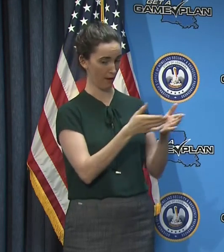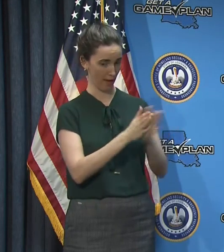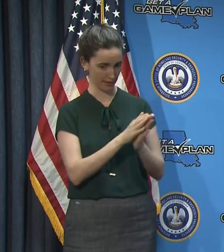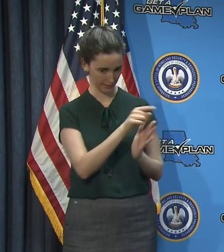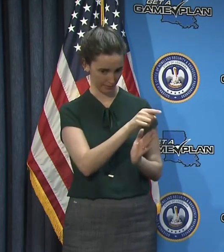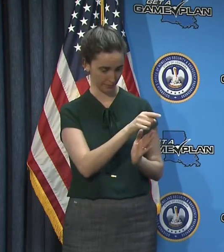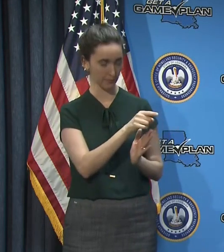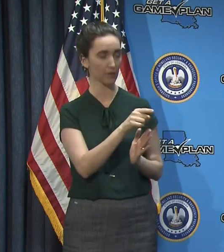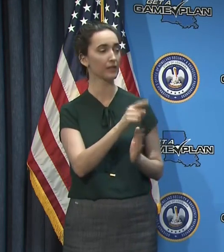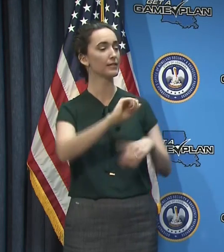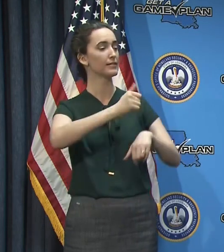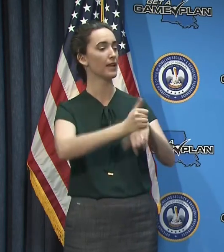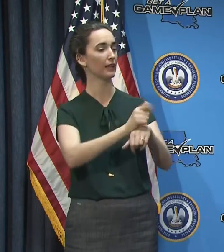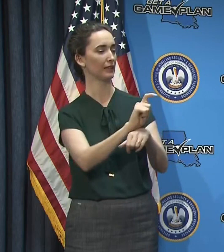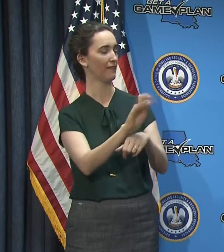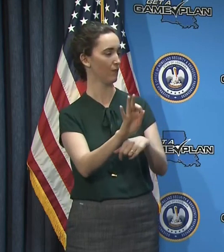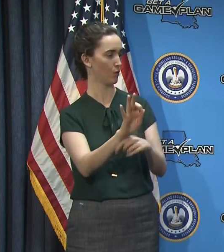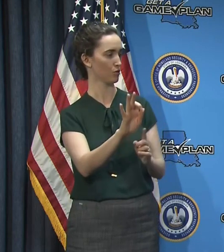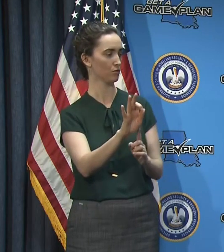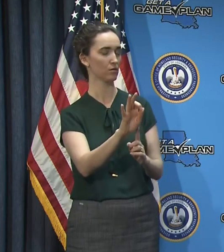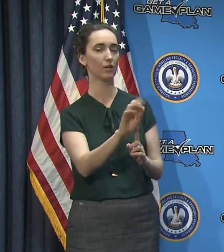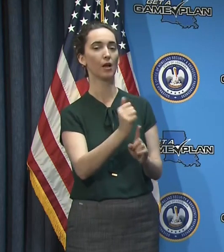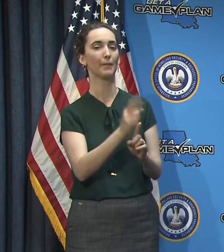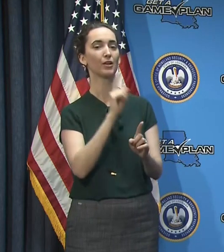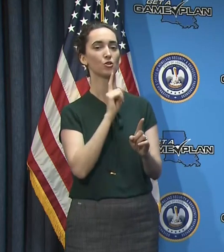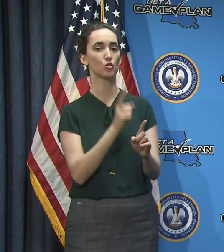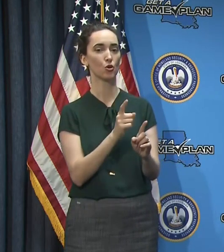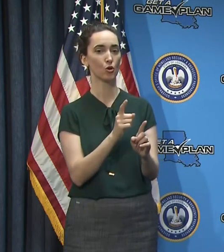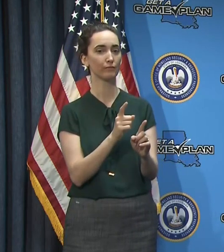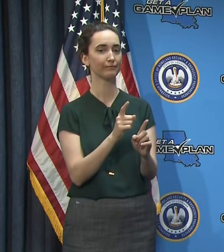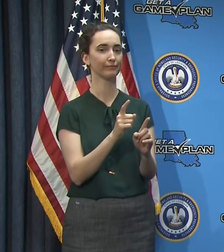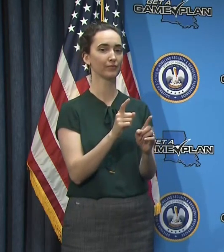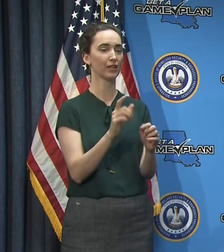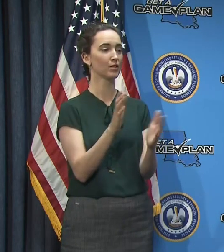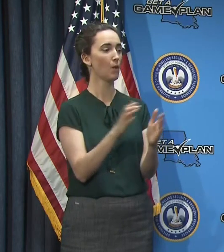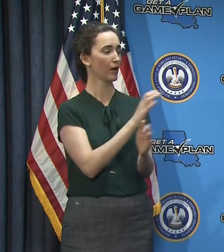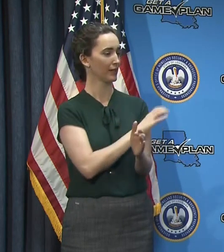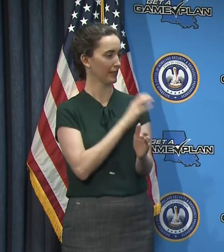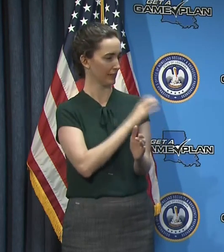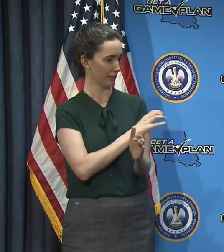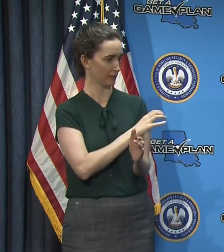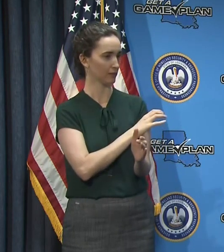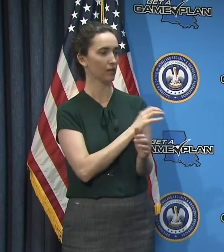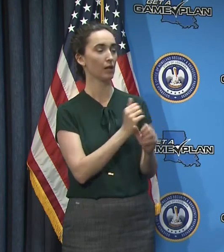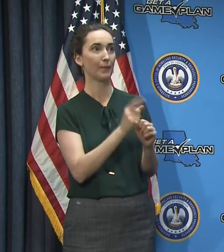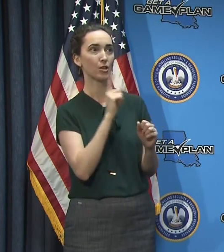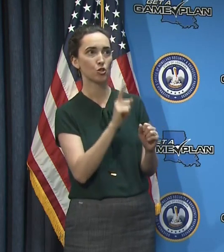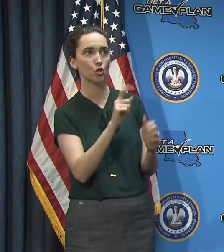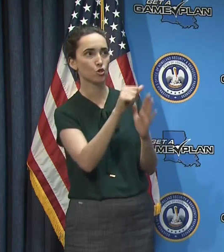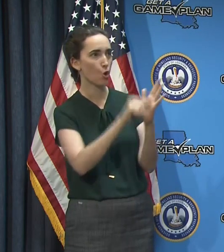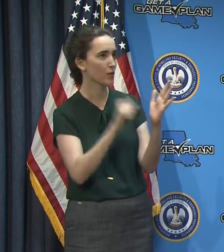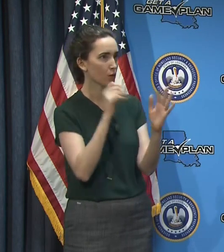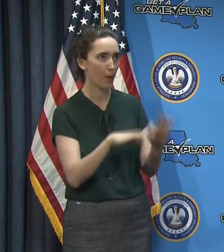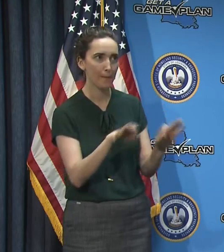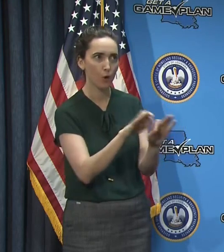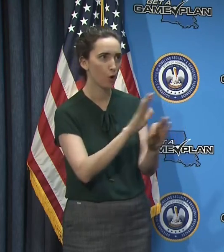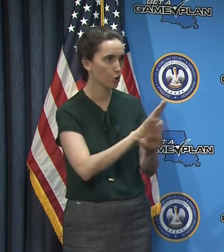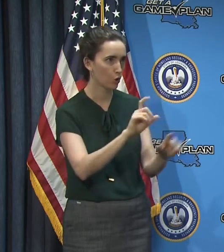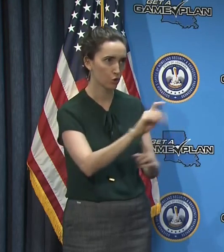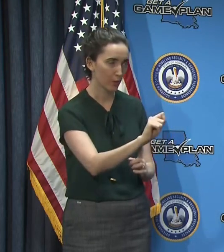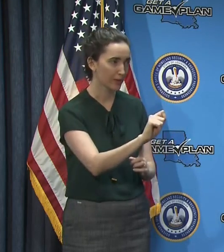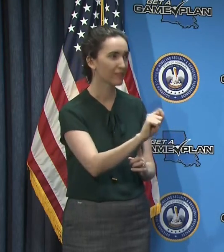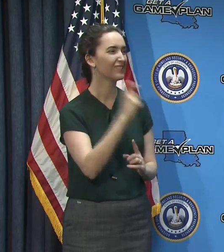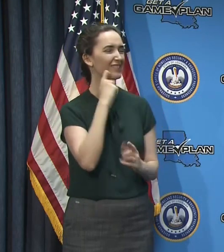look at, make sure clinics are not performing elective surgery. He sent investigators out this afternoon to two abortion